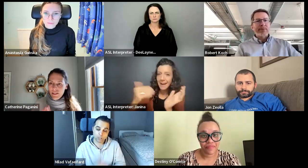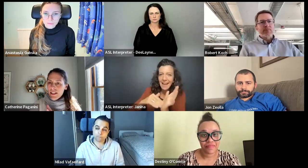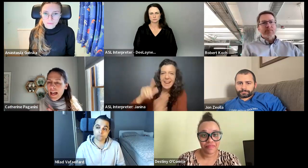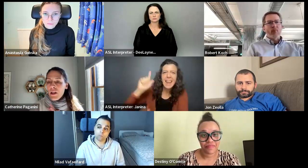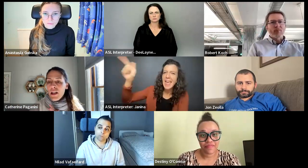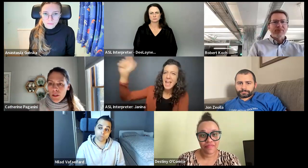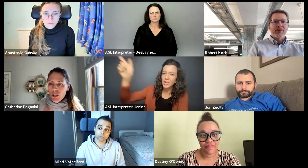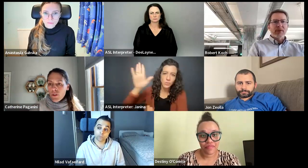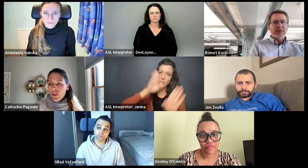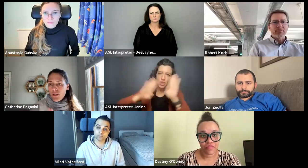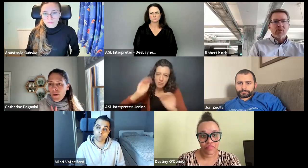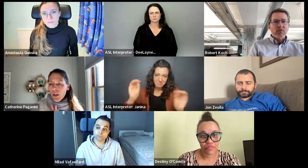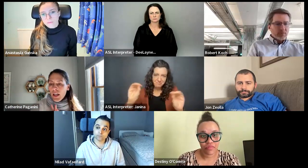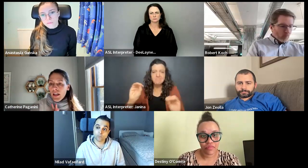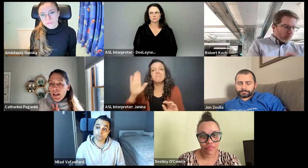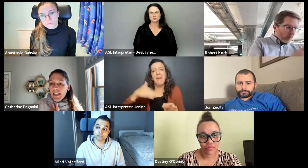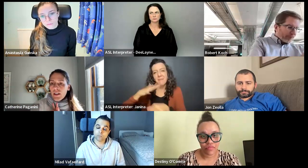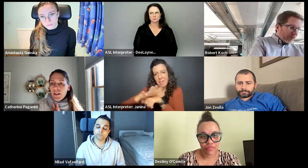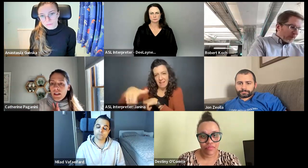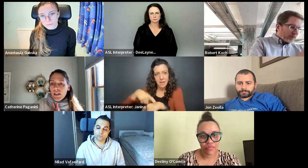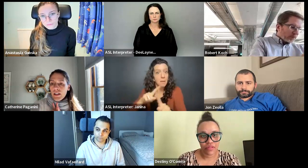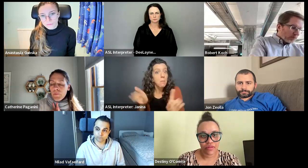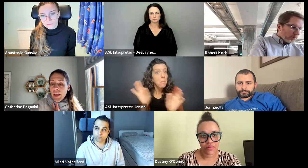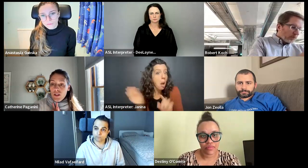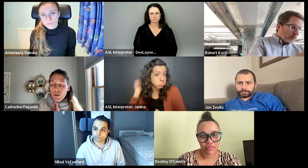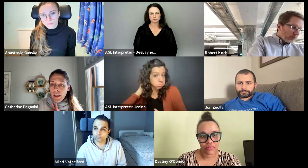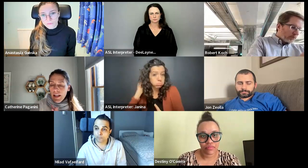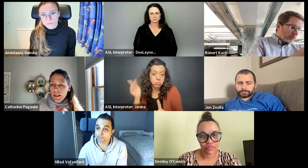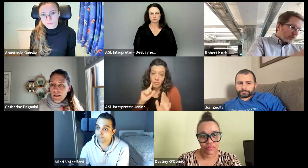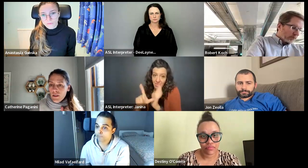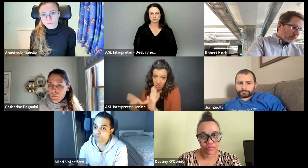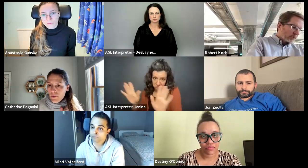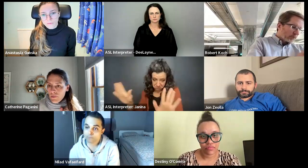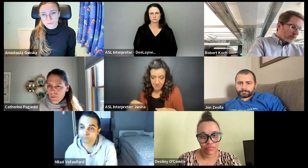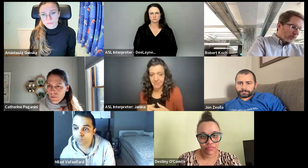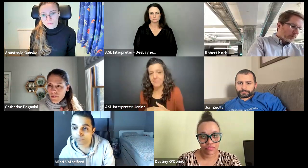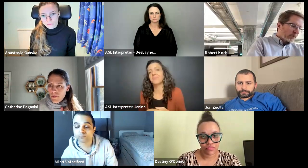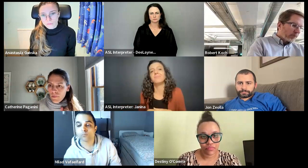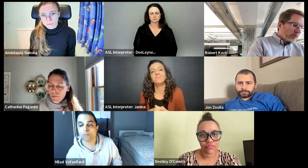know exactly when, but we have a little time, but just for you to know. And yeah, so, you can